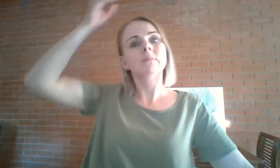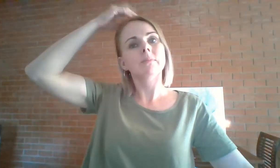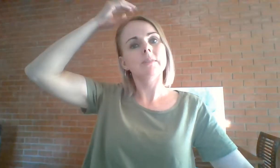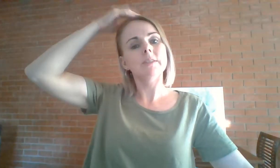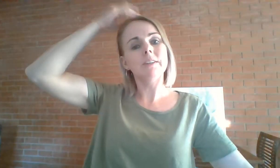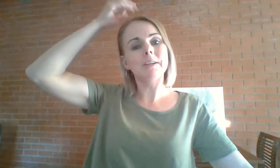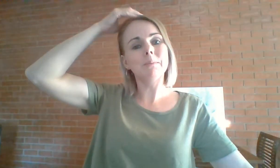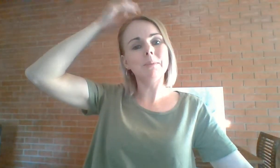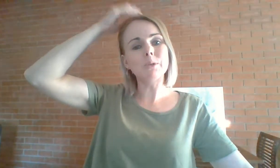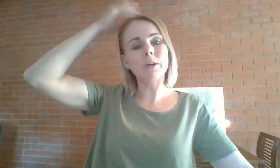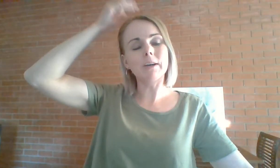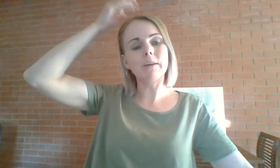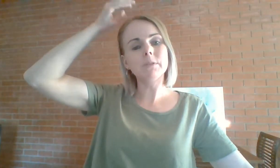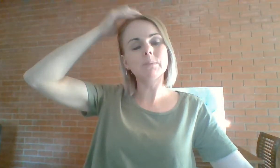This feeling can be so uncomfortable.